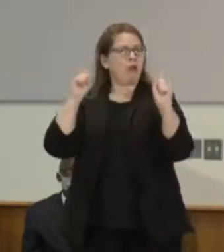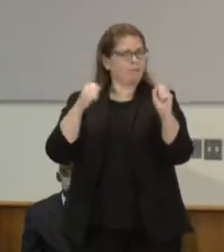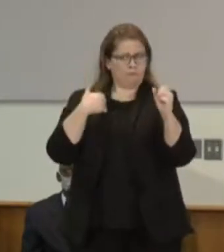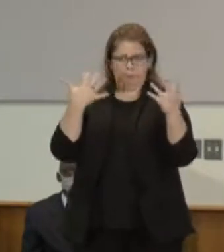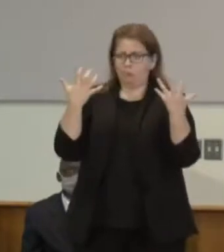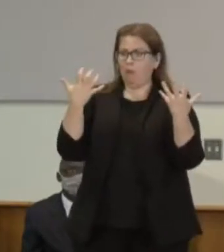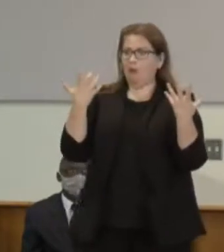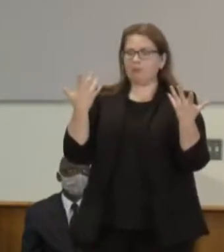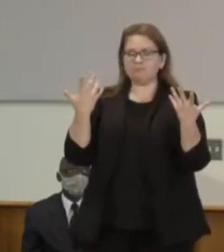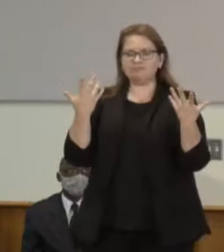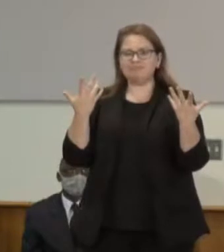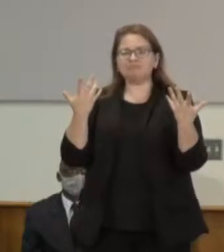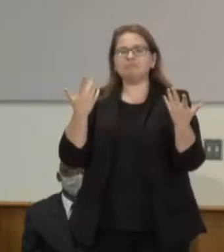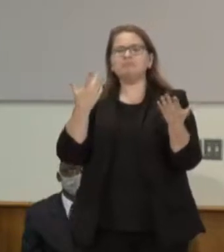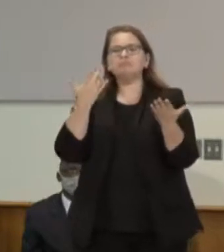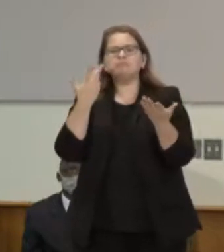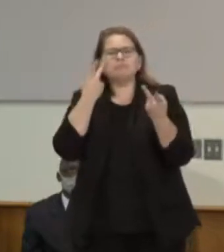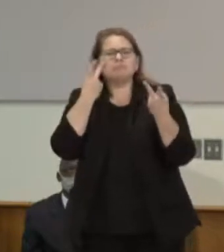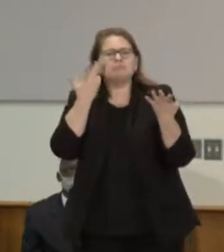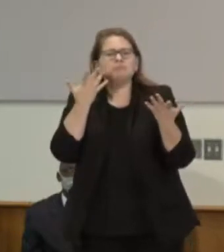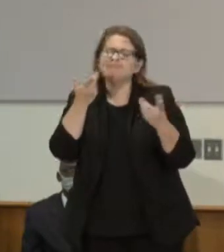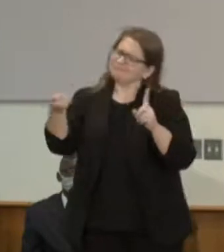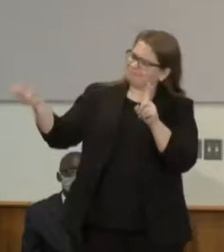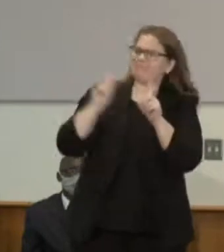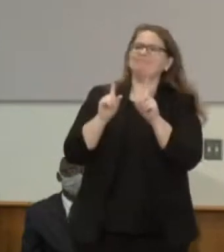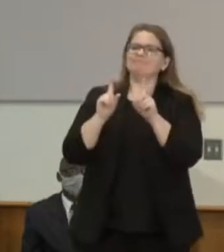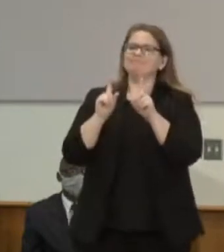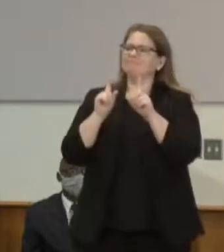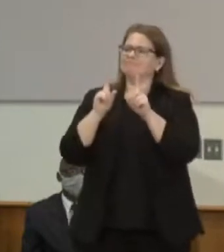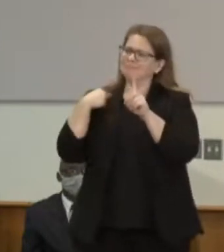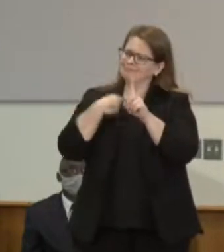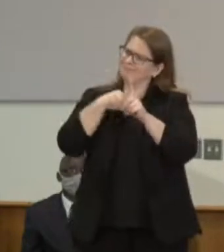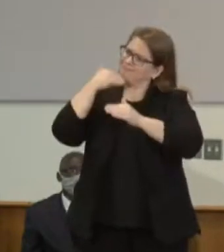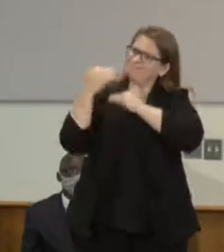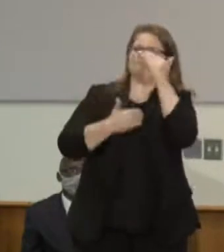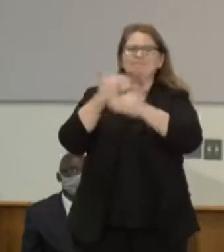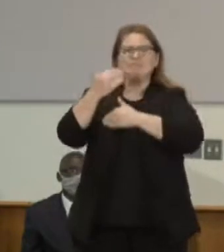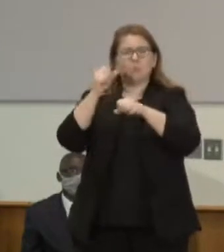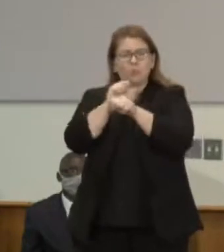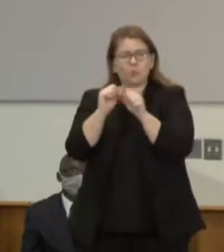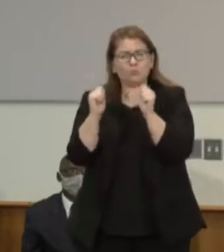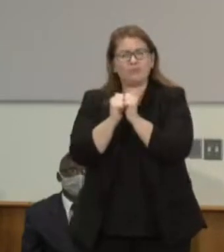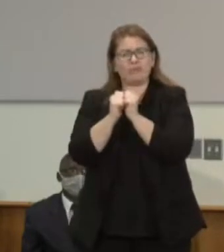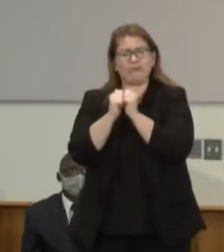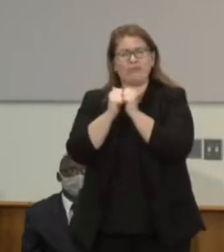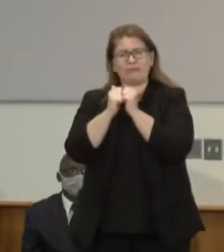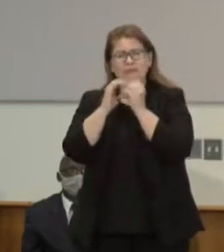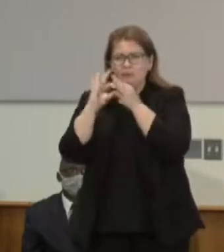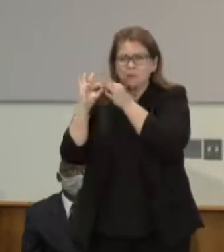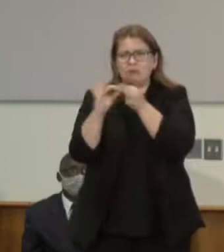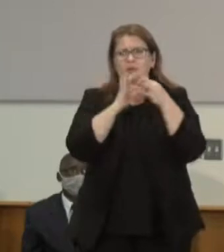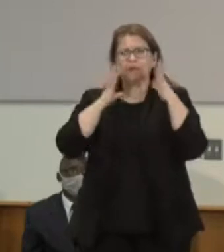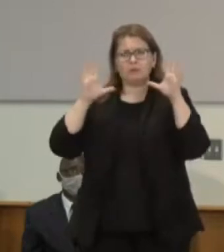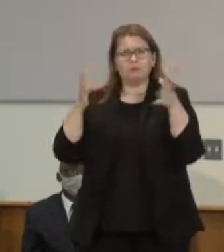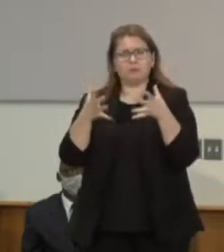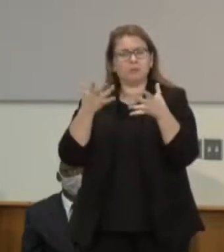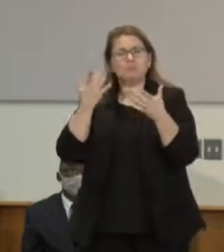and make sure that we are keeping dead police, dead actors,